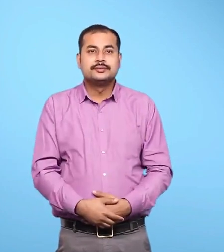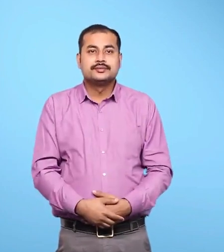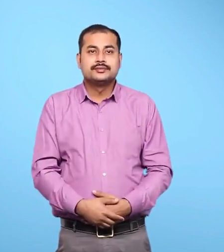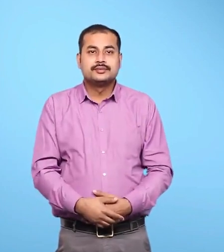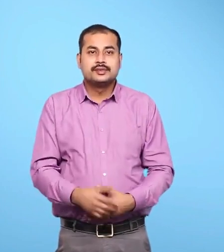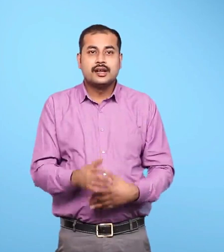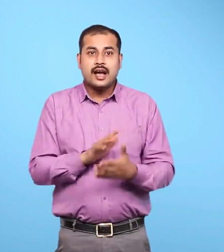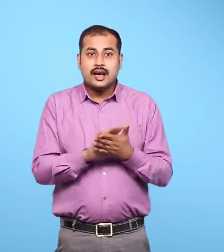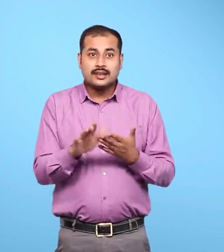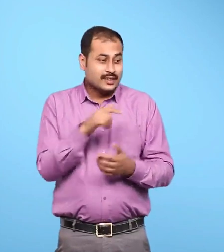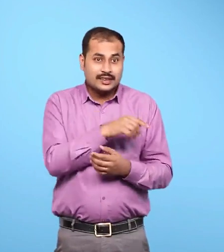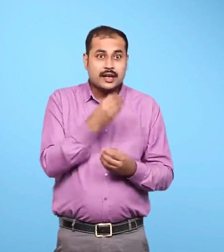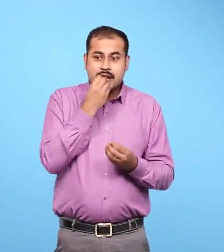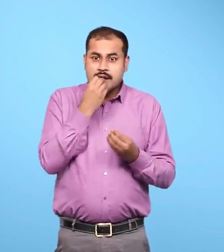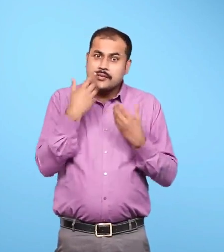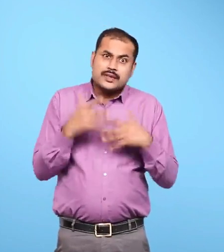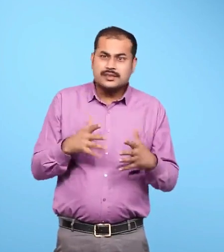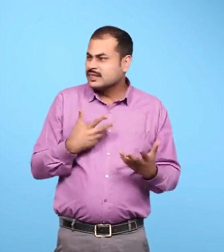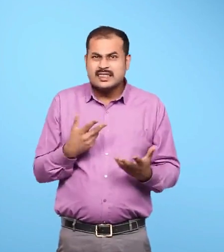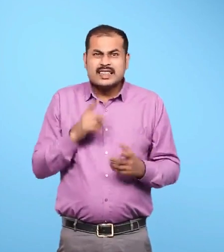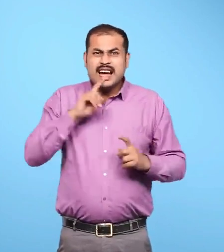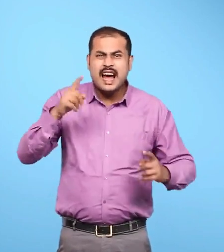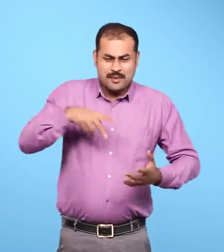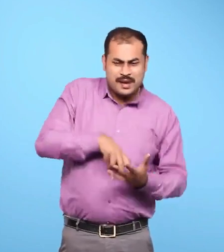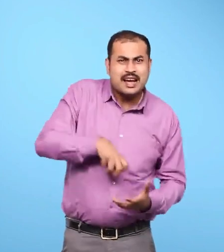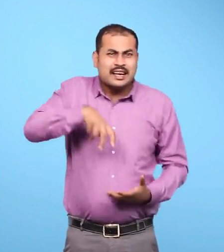Hari leapt to his feet, crying loudly.